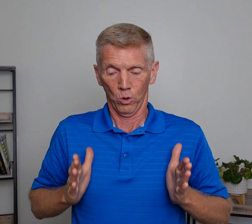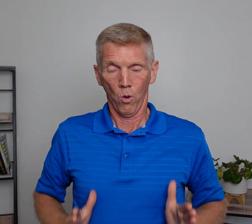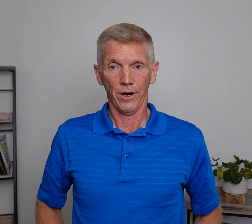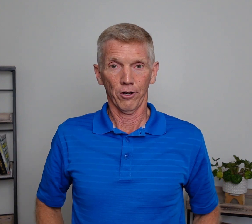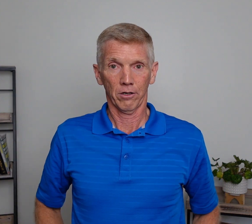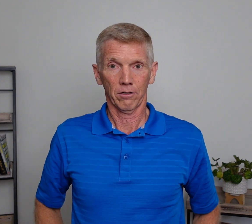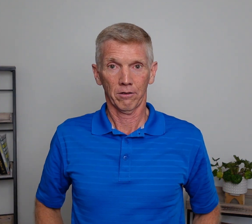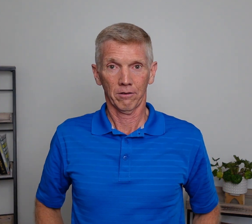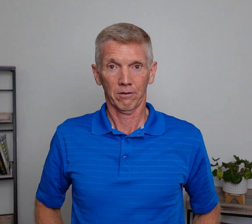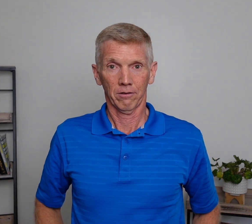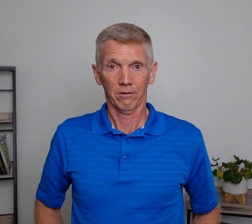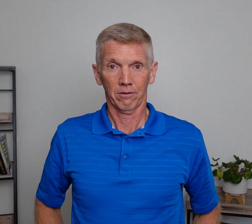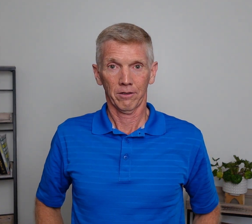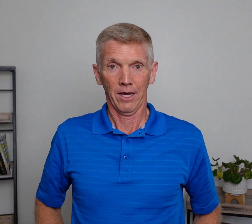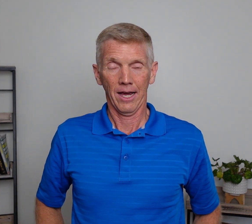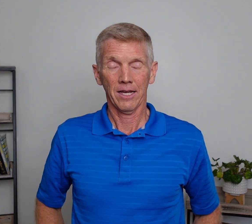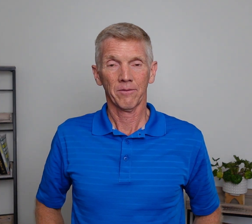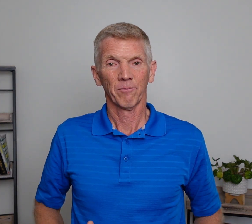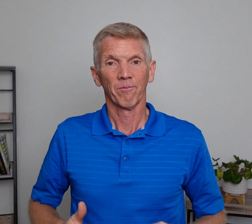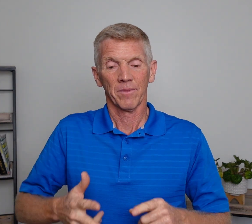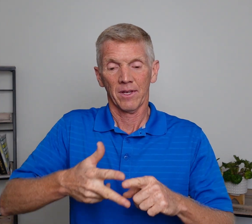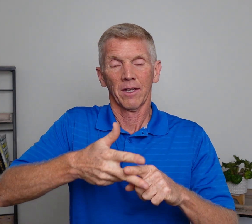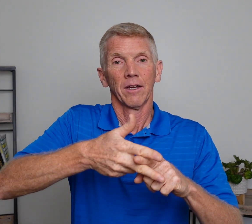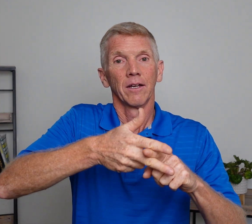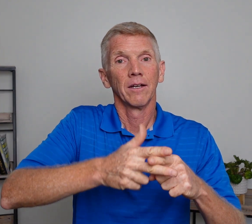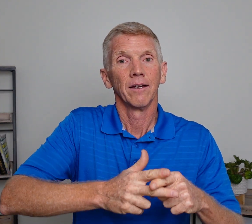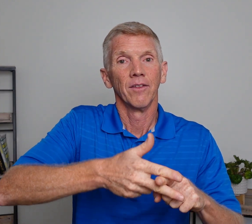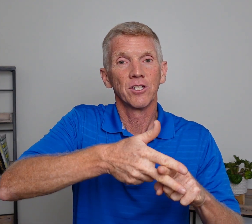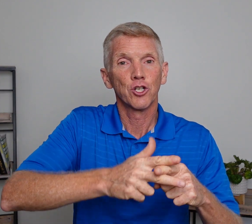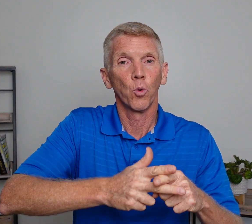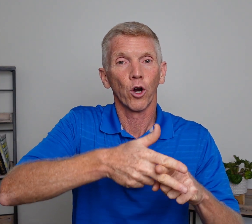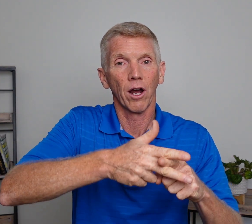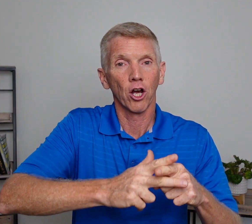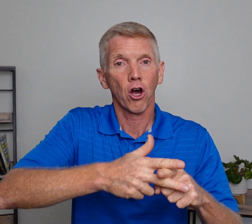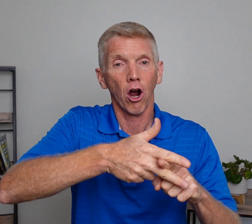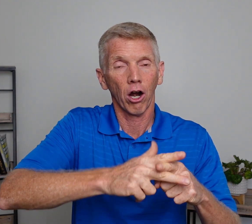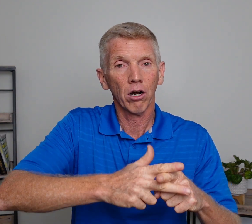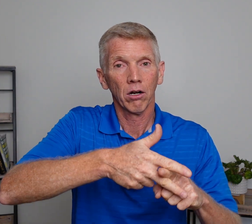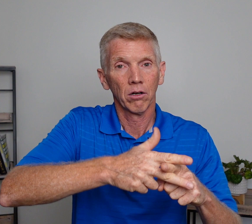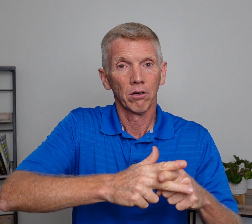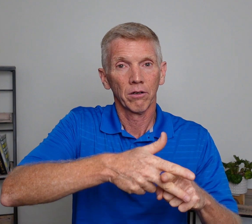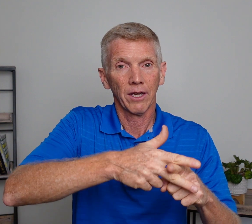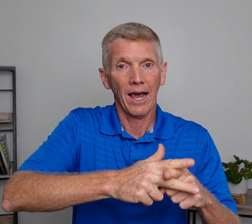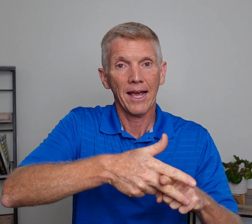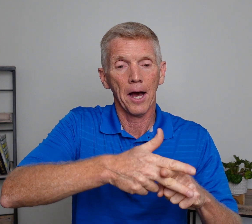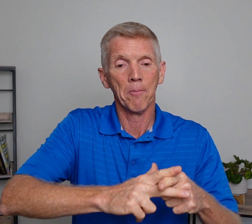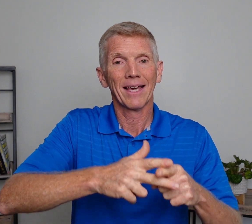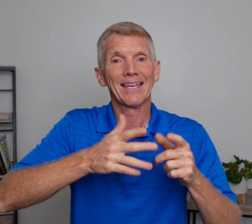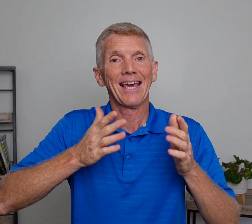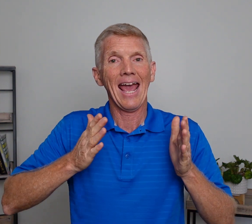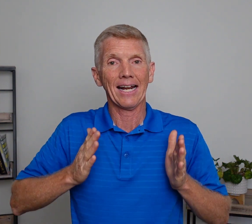Lawyer. Okay? This is to work on a car. Okay? A mechanic.